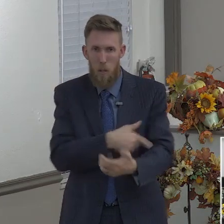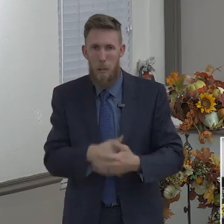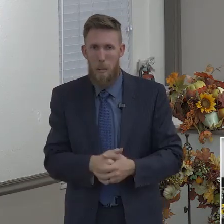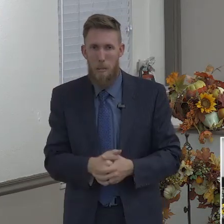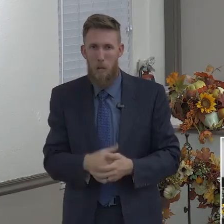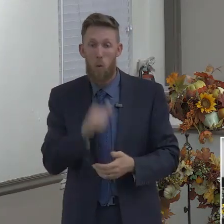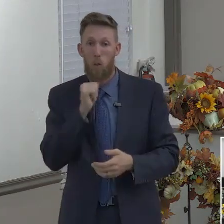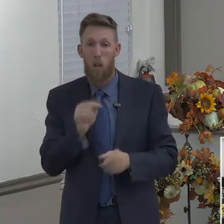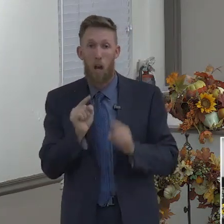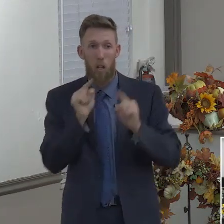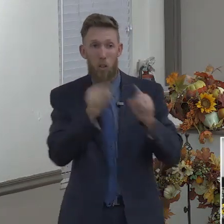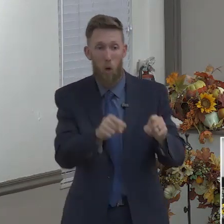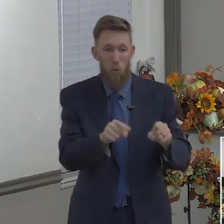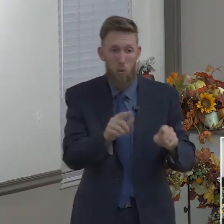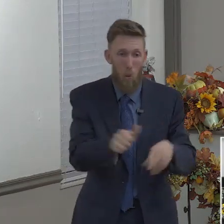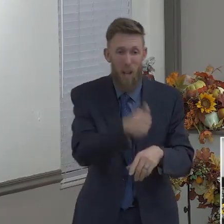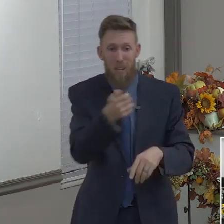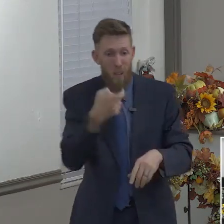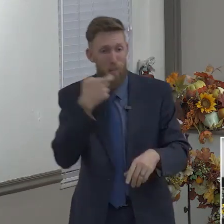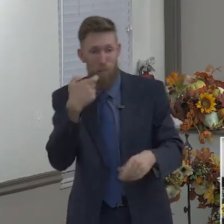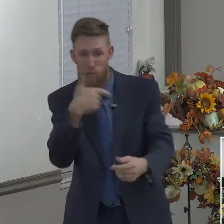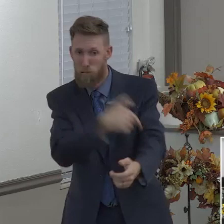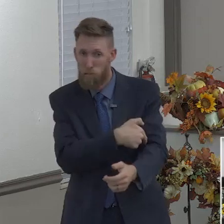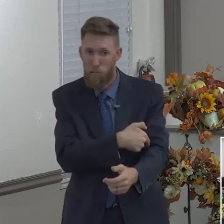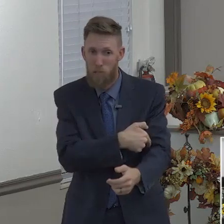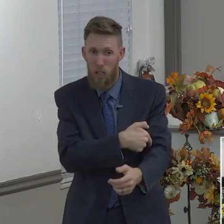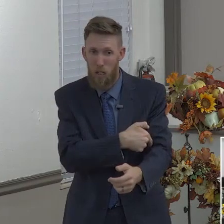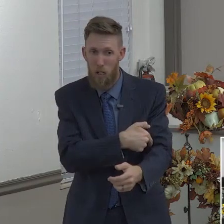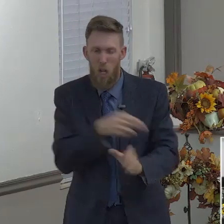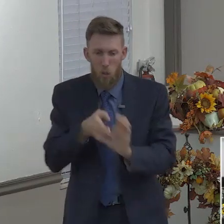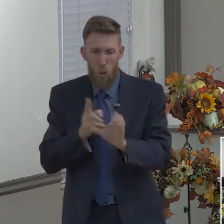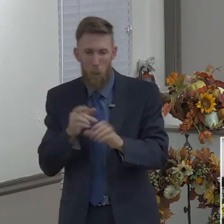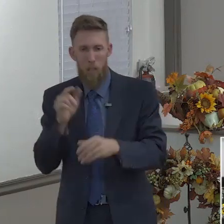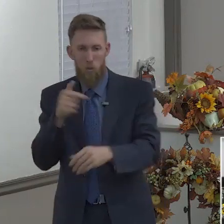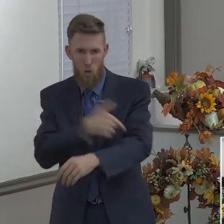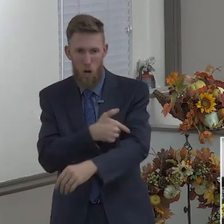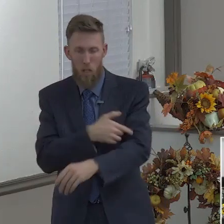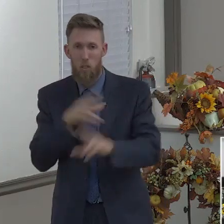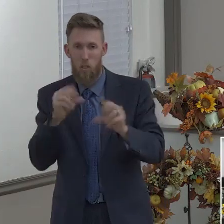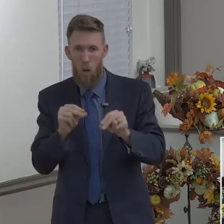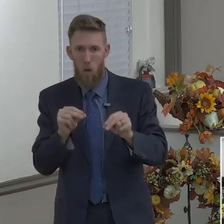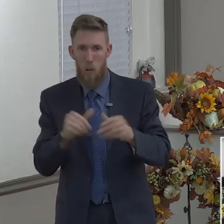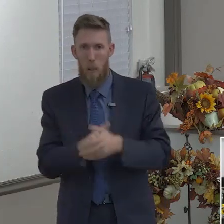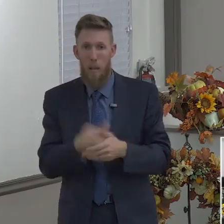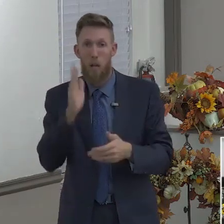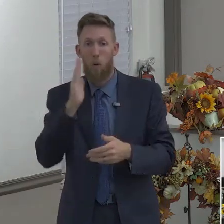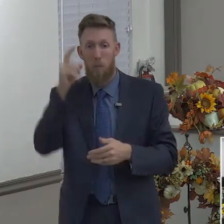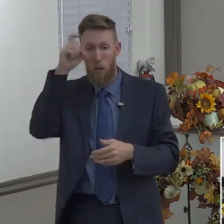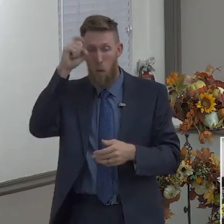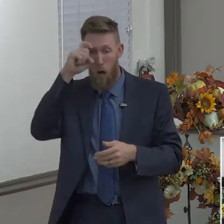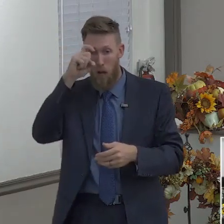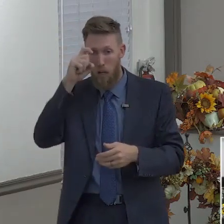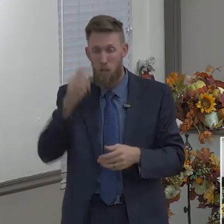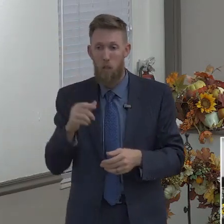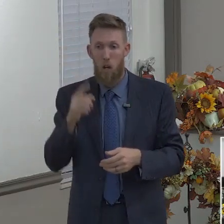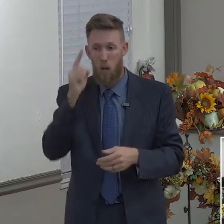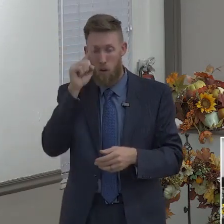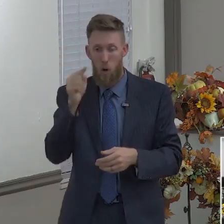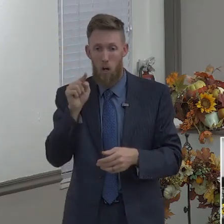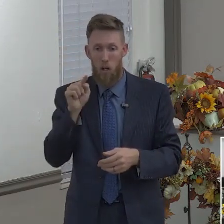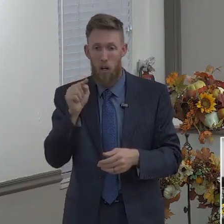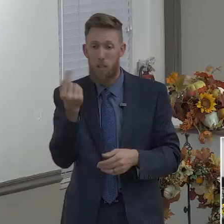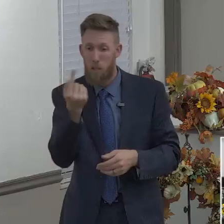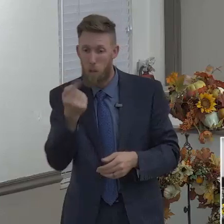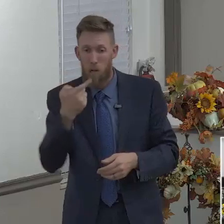A drug addict would be wise to go to someone who maybe used to be on drugs, but now is sober and is living a life for